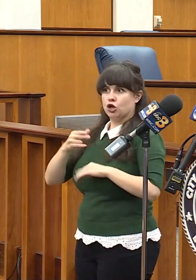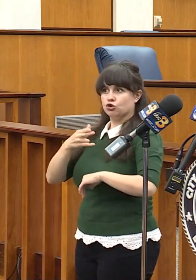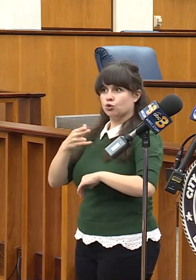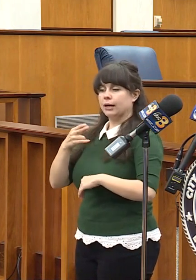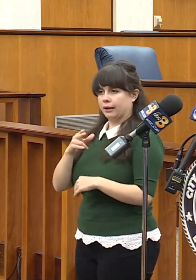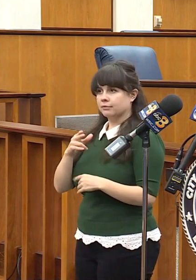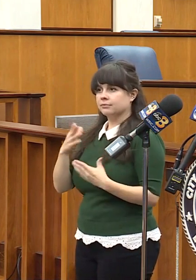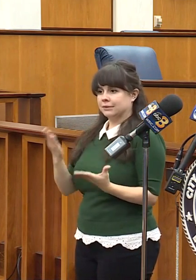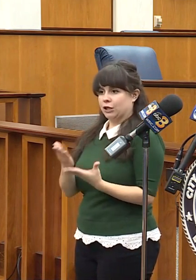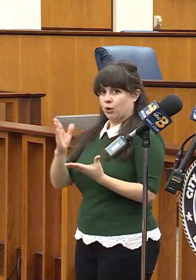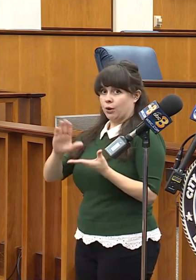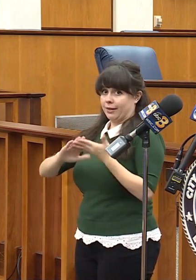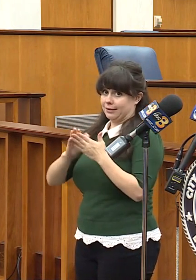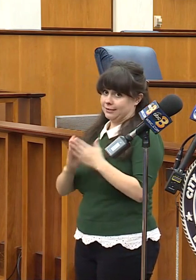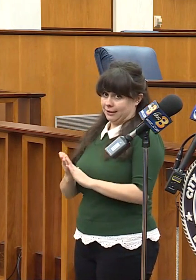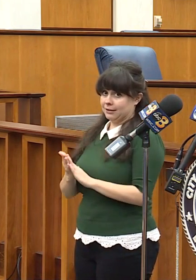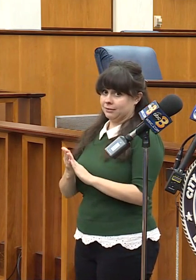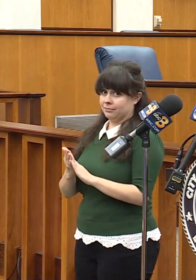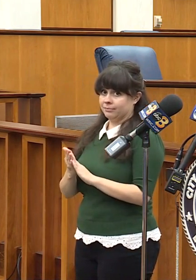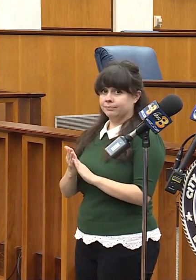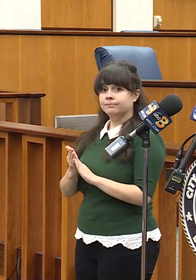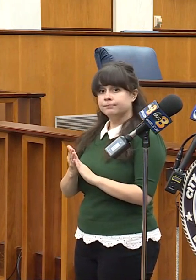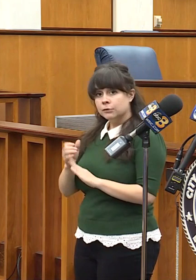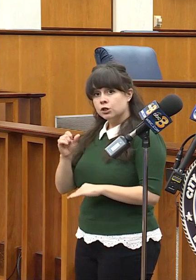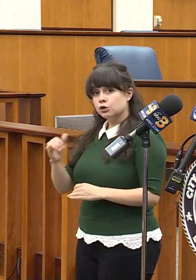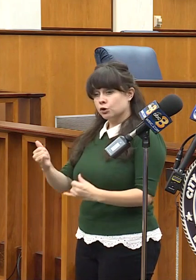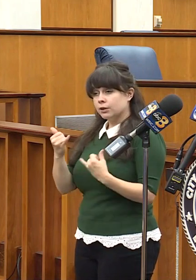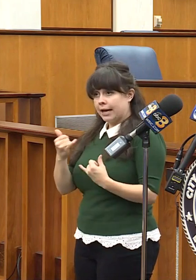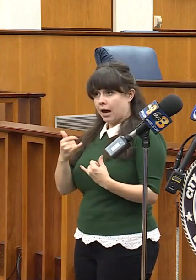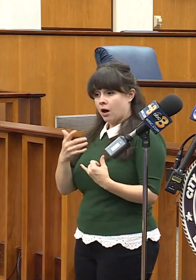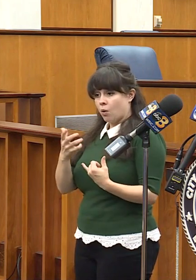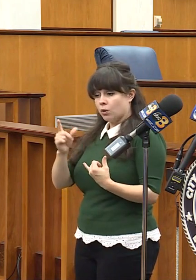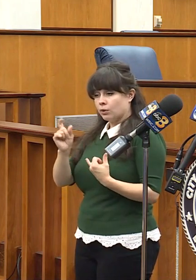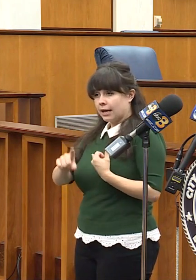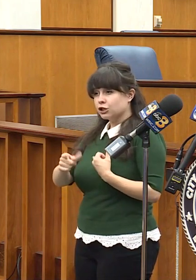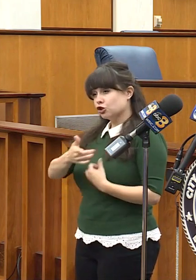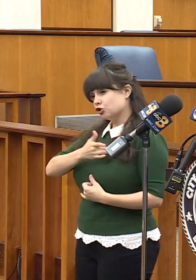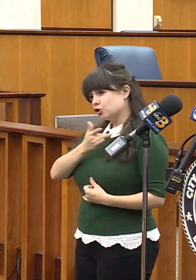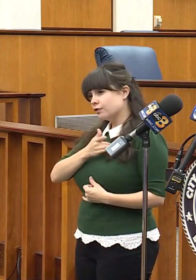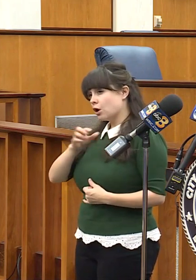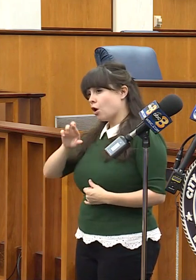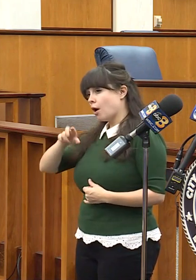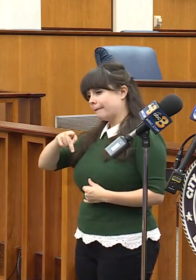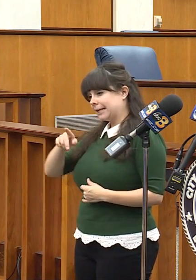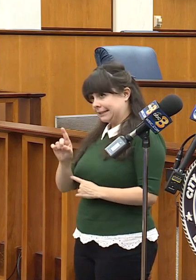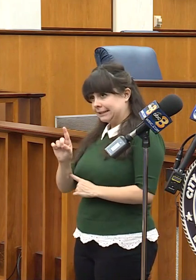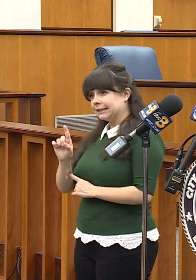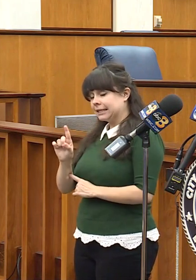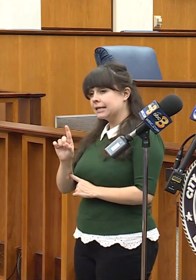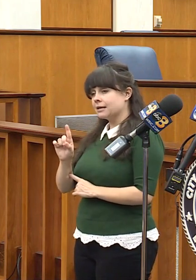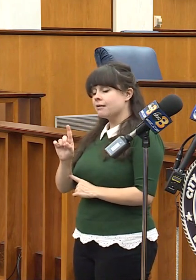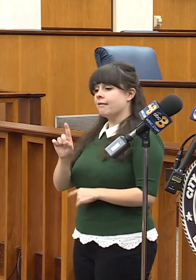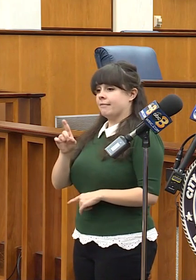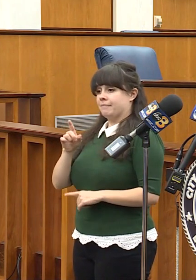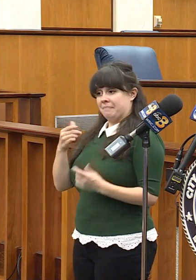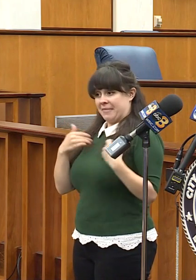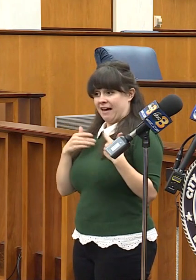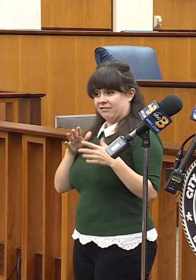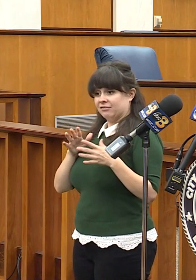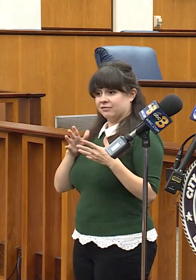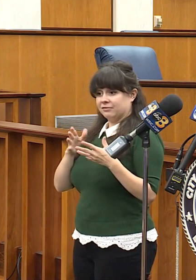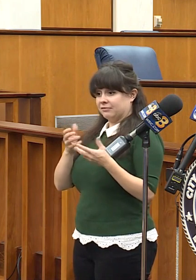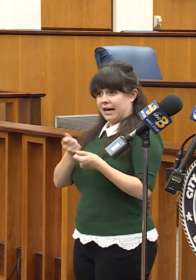the city. On the heels of that, do you feel that RPD has the tools necessary to help